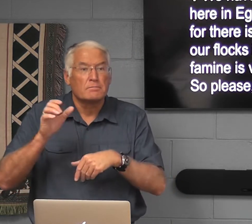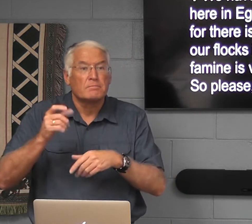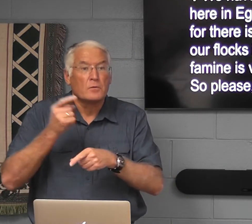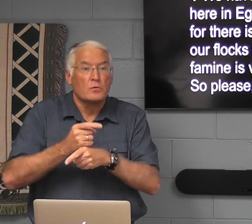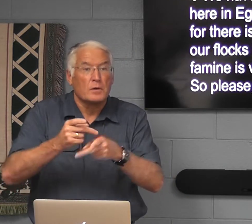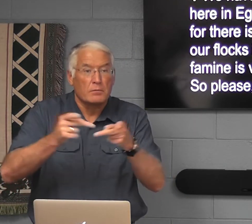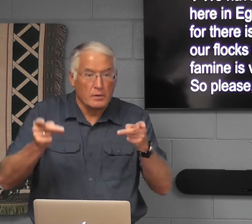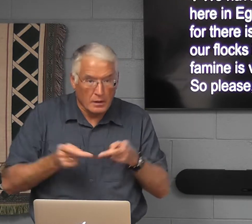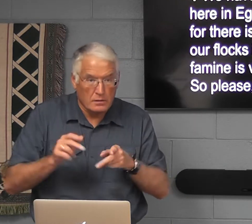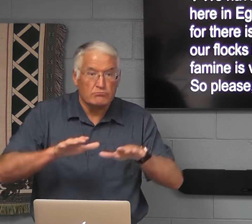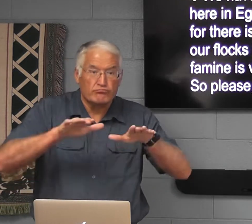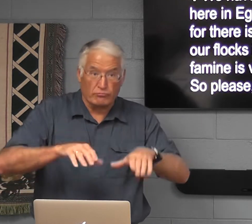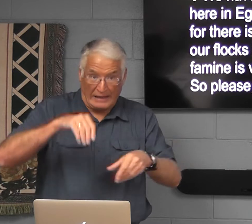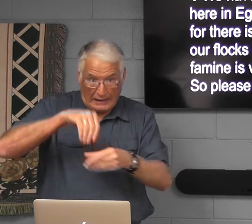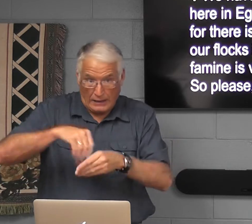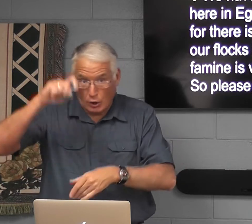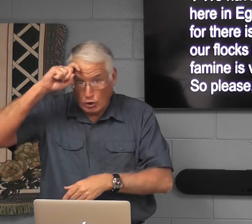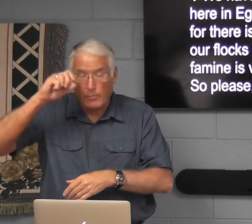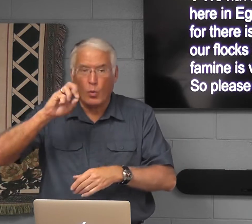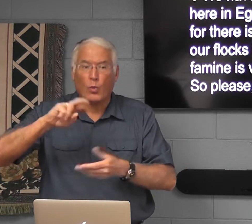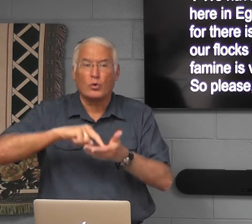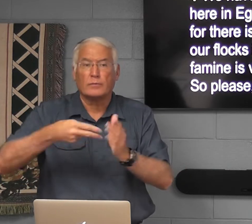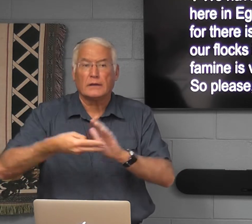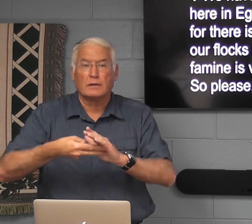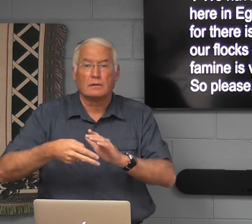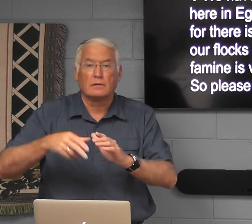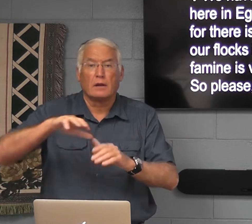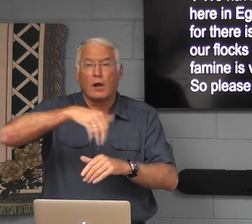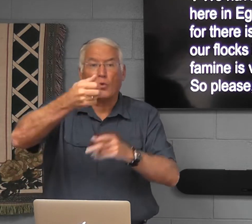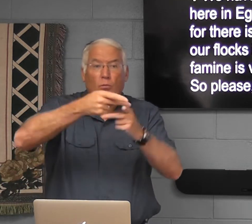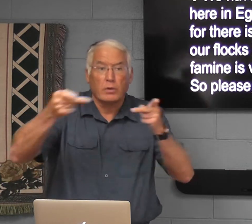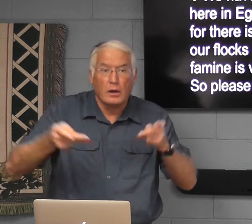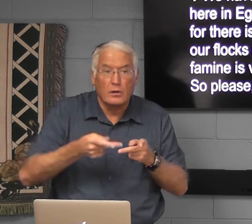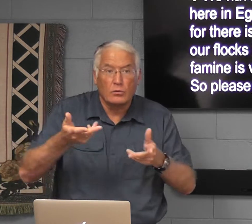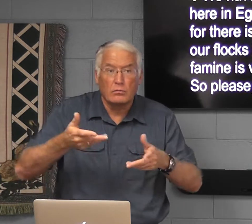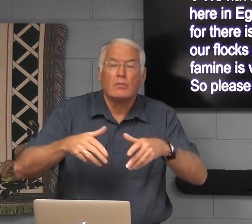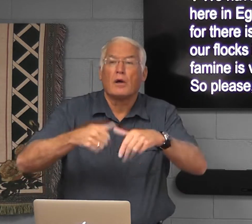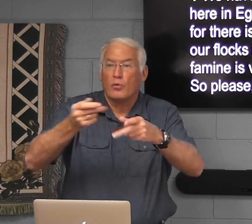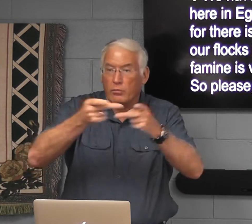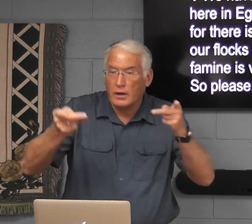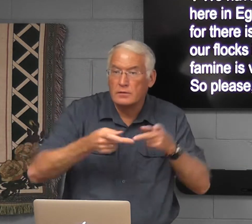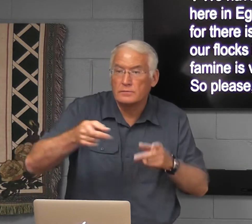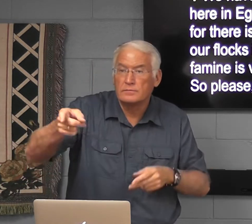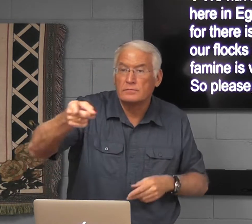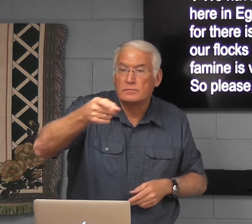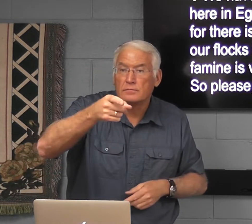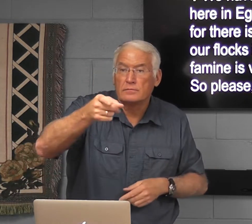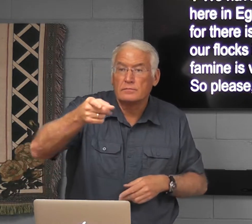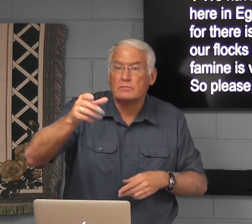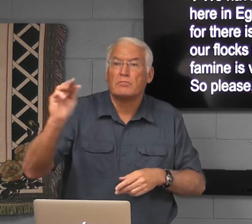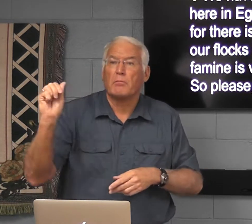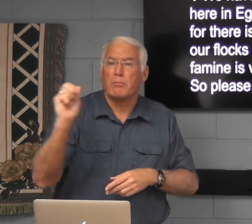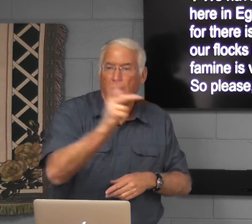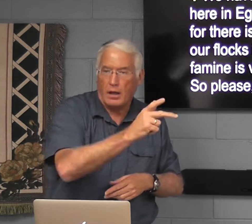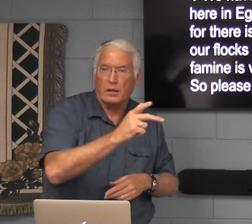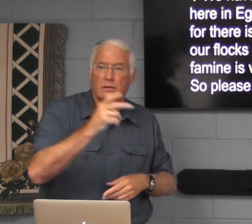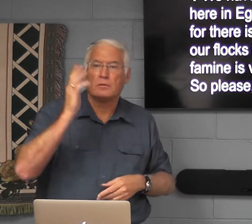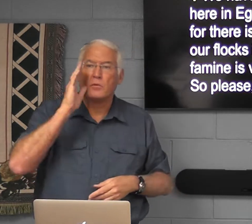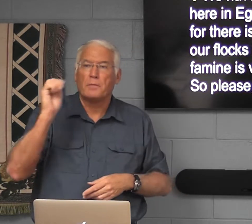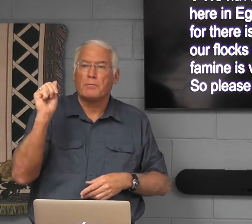Maybe, you know, they were looking for the right place to place. Or are you talking another place? They were going to